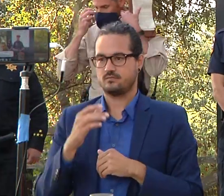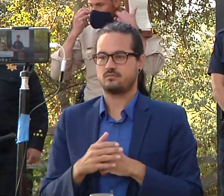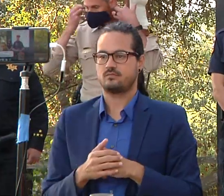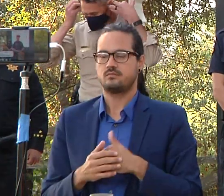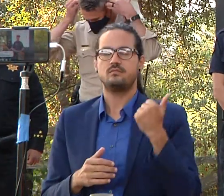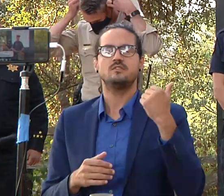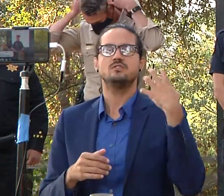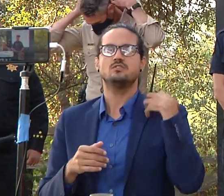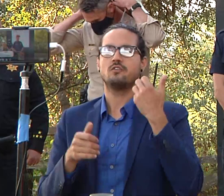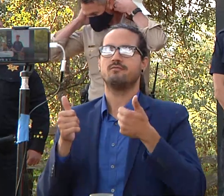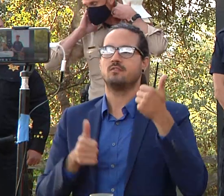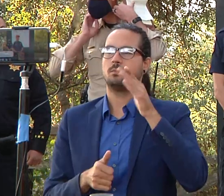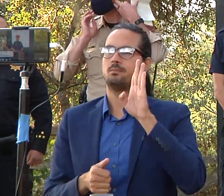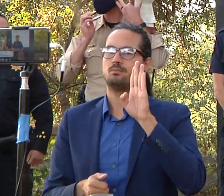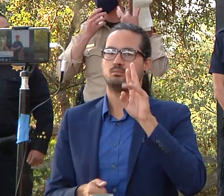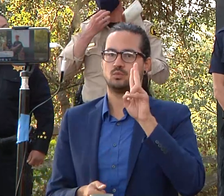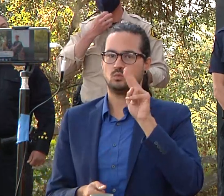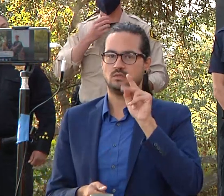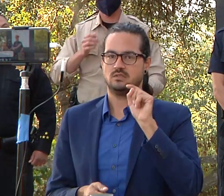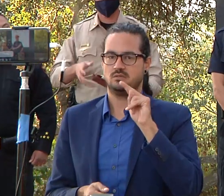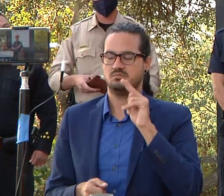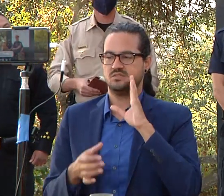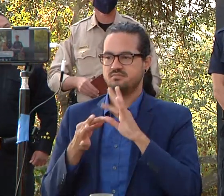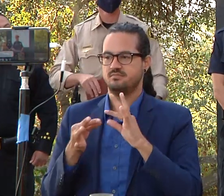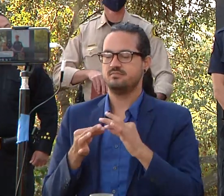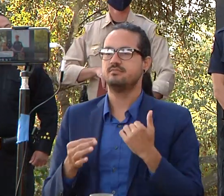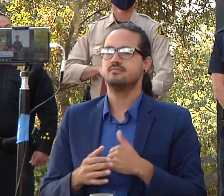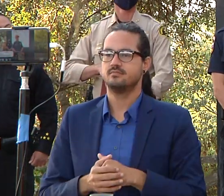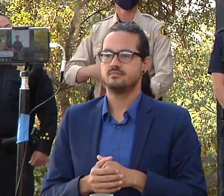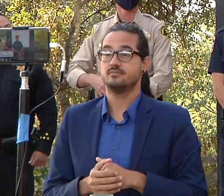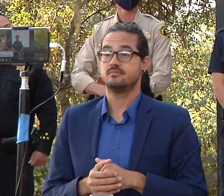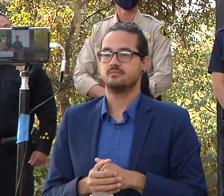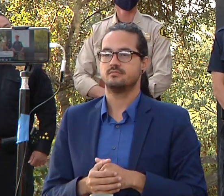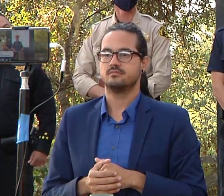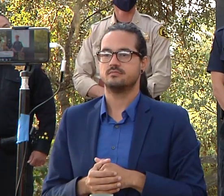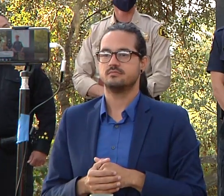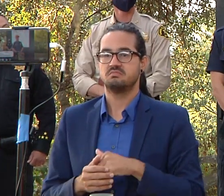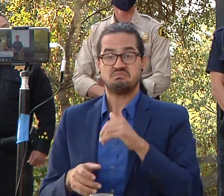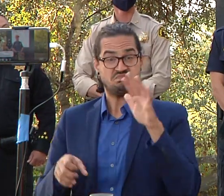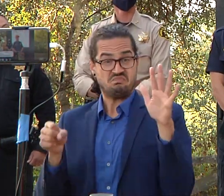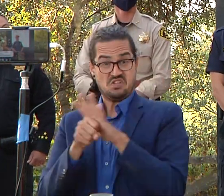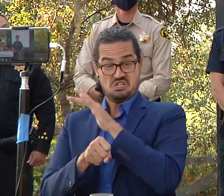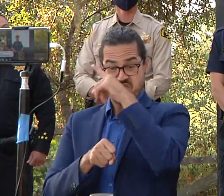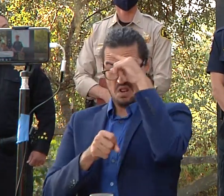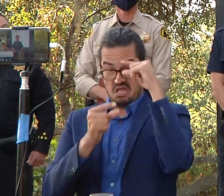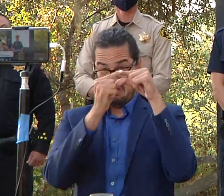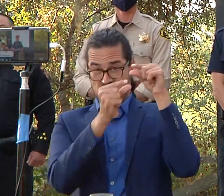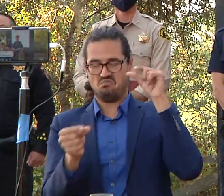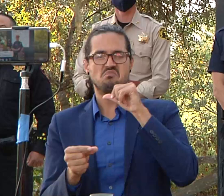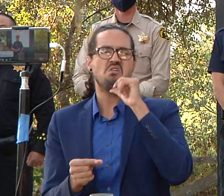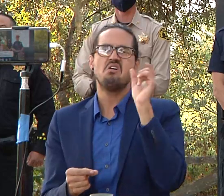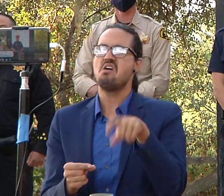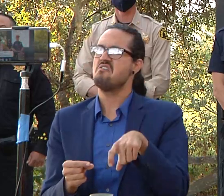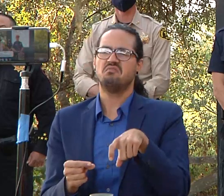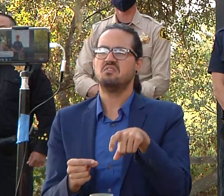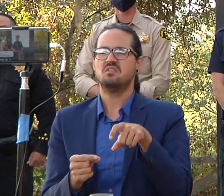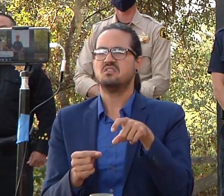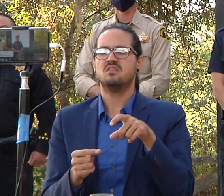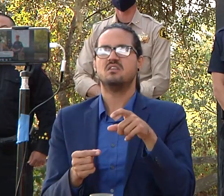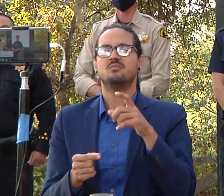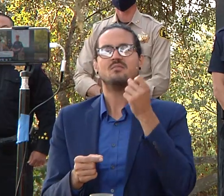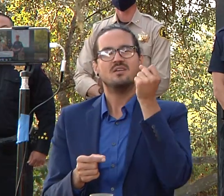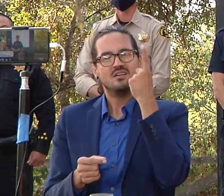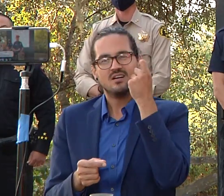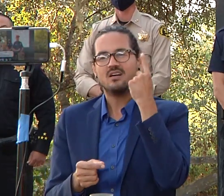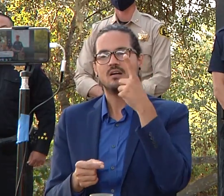yeah i wouldn't say that exactly that it has to be completely a black line on that we're going to take areas of opportunity that we assess and feel that